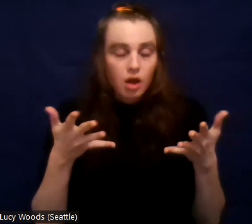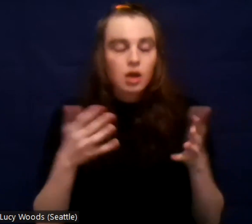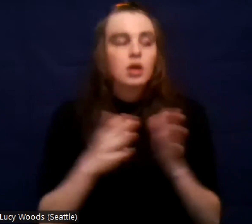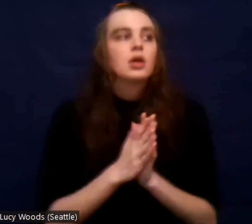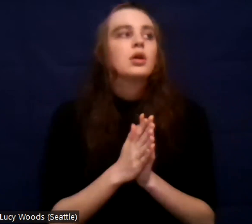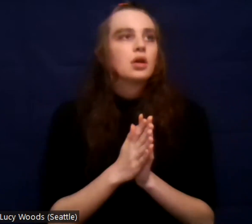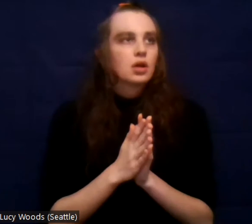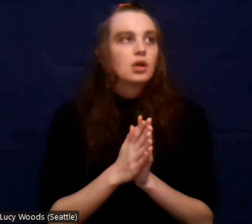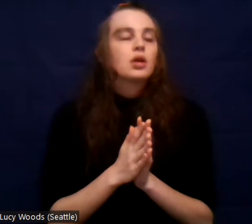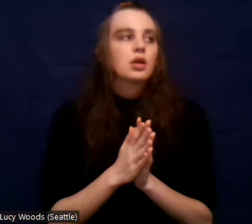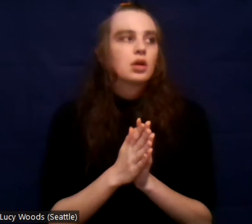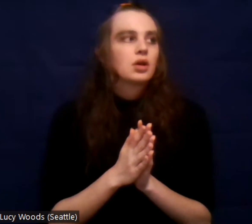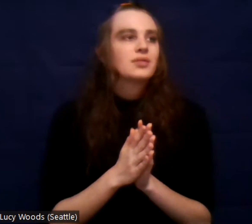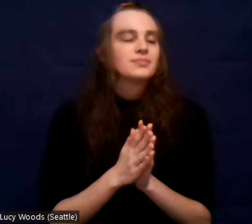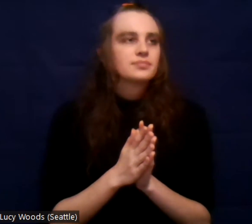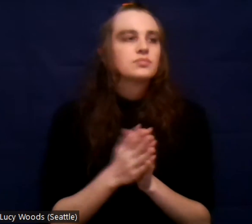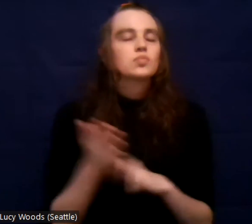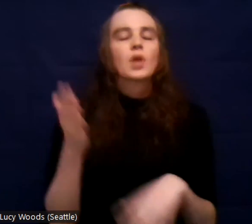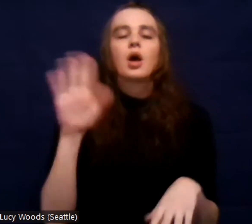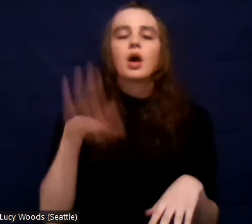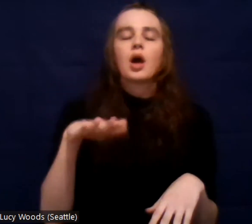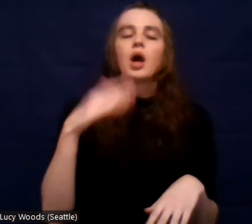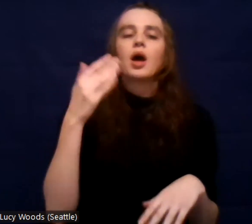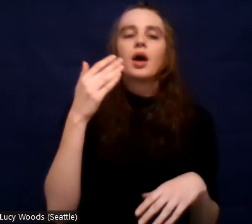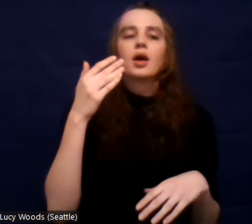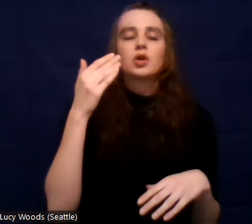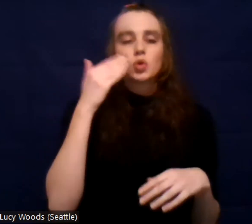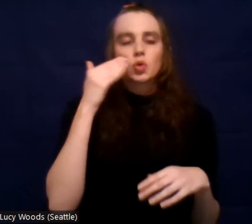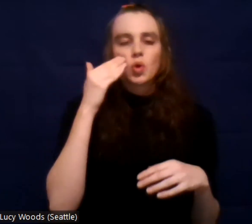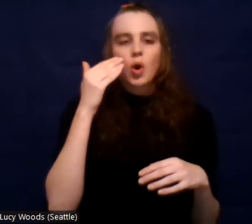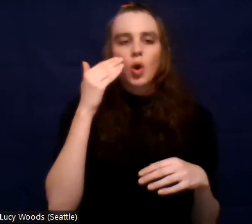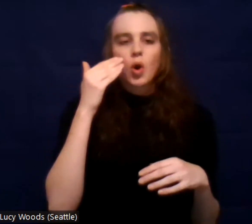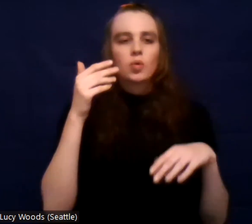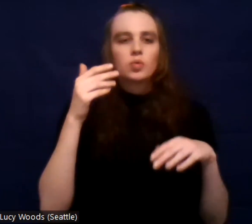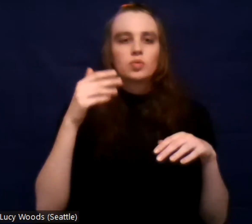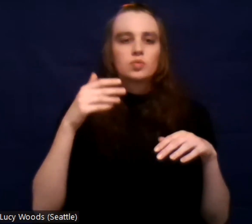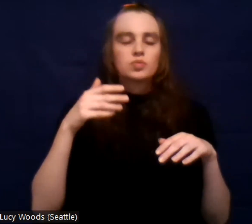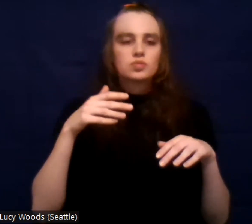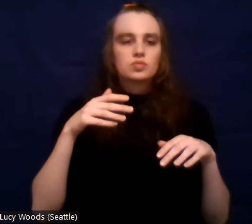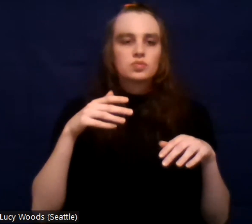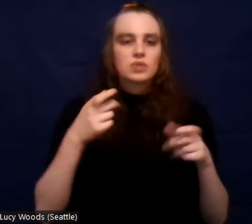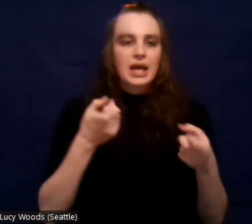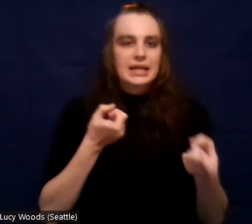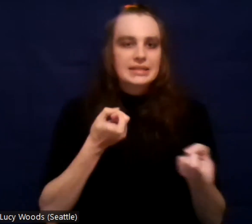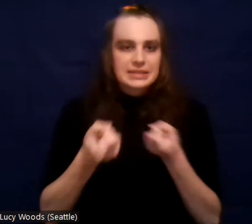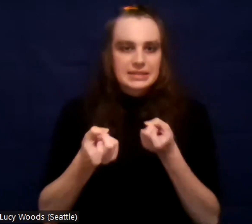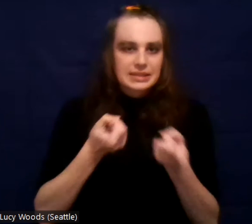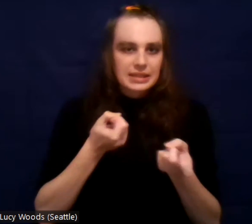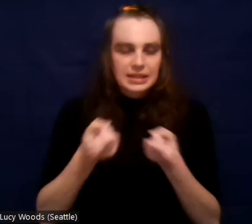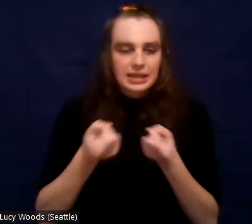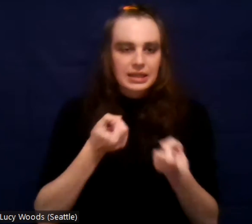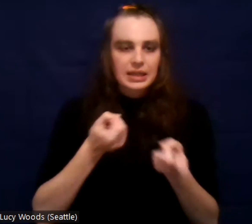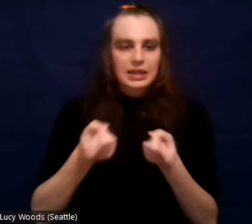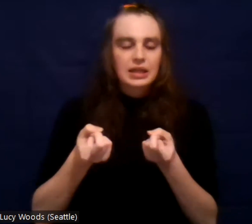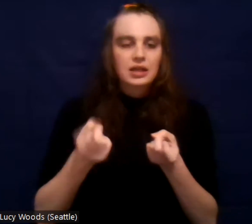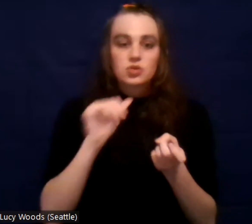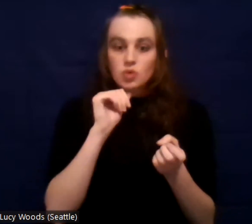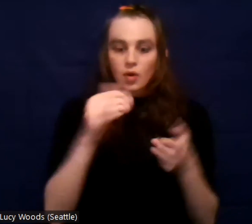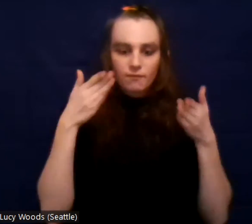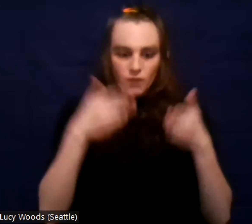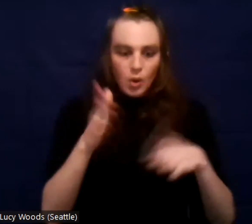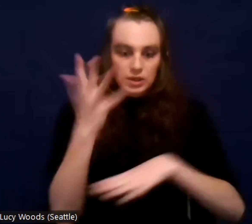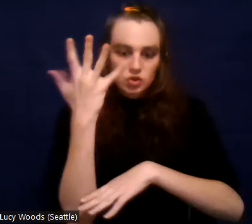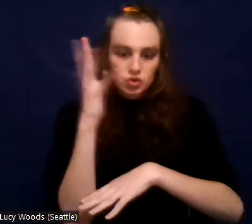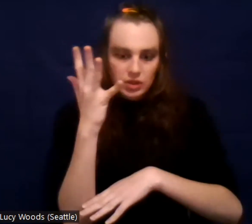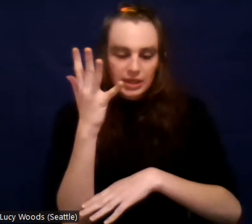it's kind of like when a skier goes down a slope, they don't focus on don't hit the tree. Don't hit the tree. Cause they're going to hit the tree. But